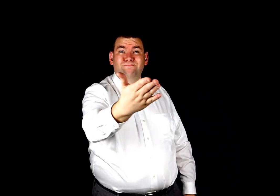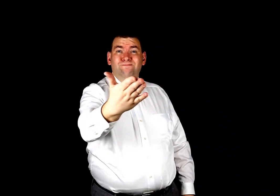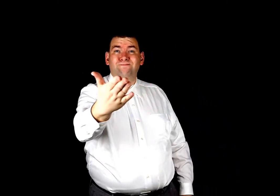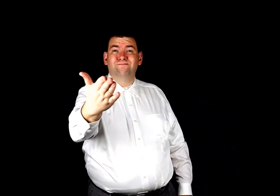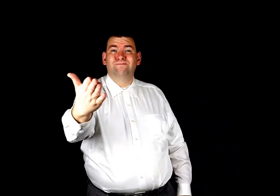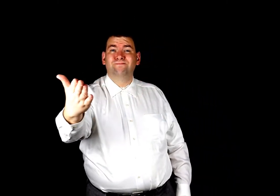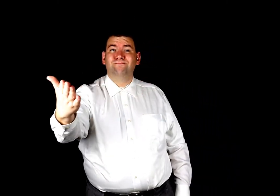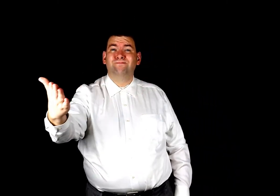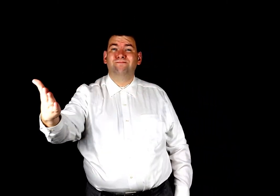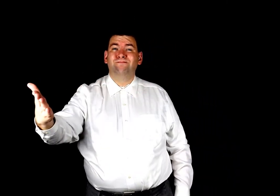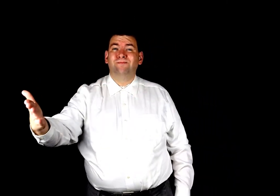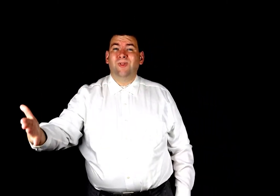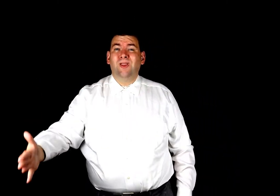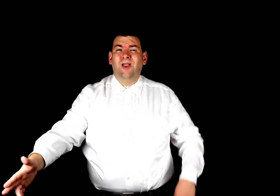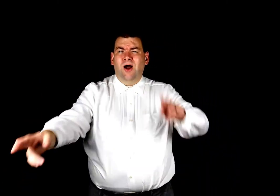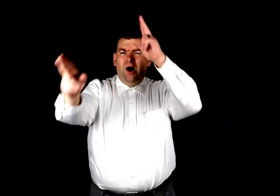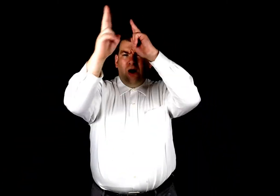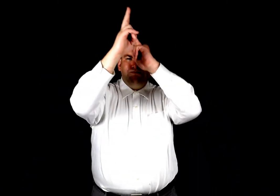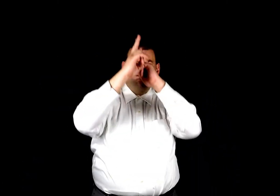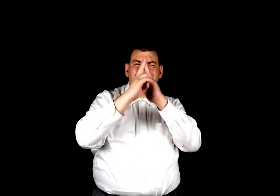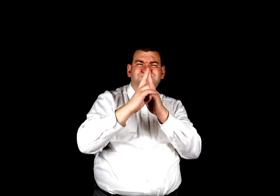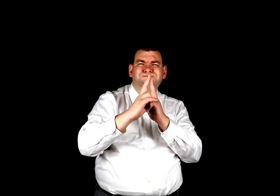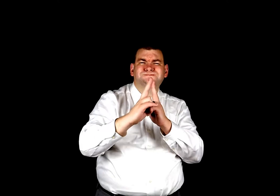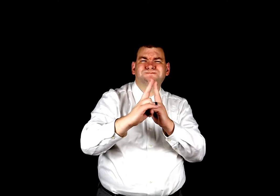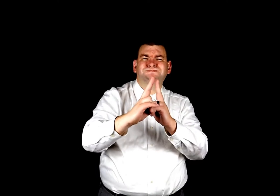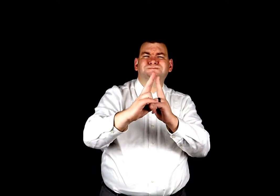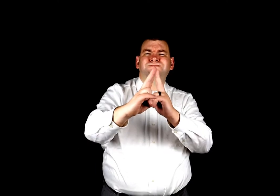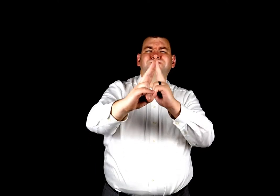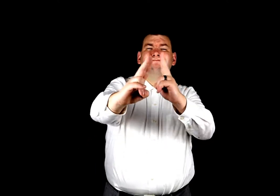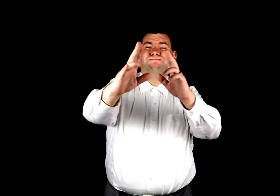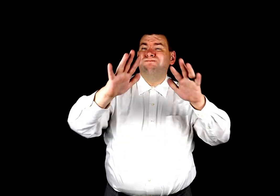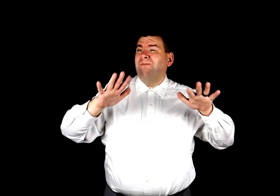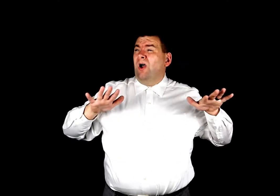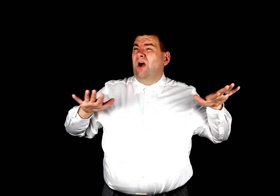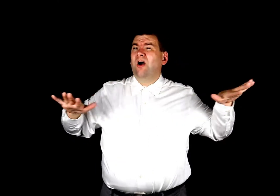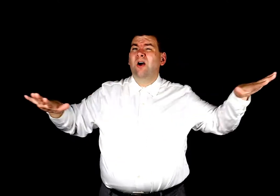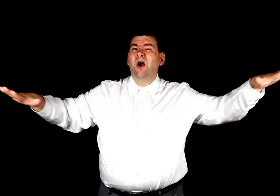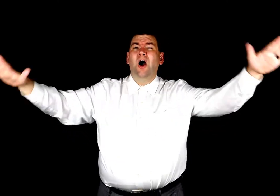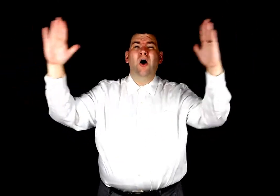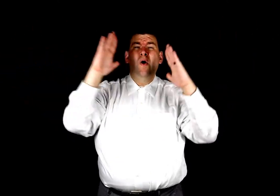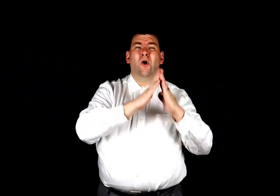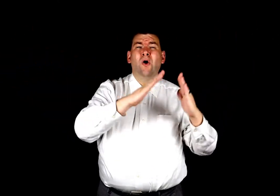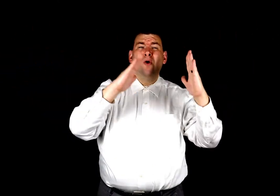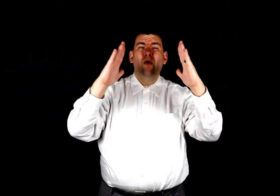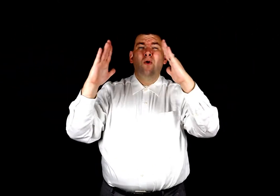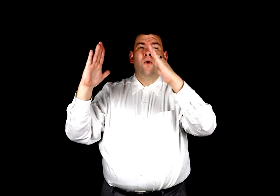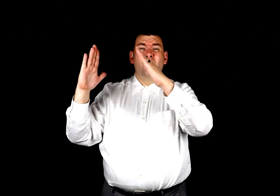Thee, and crown Thy good with